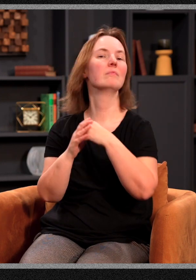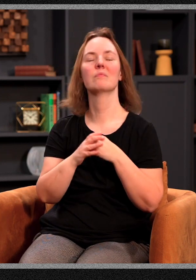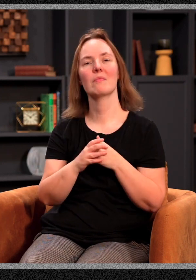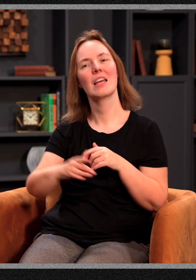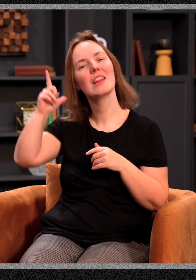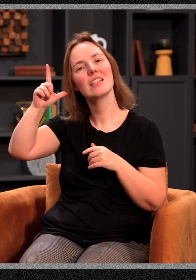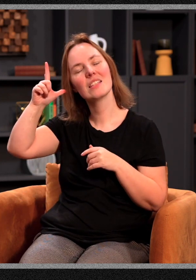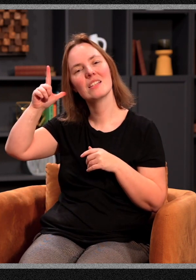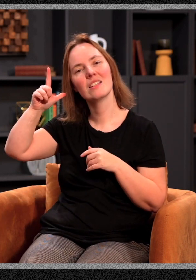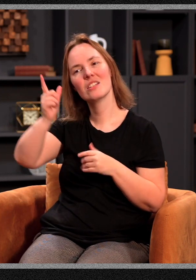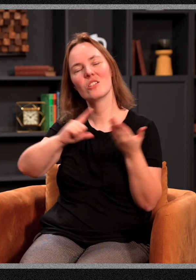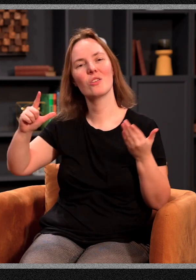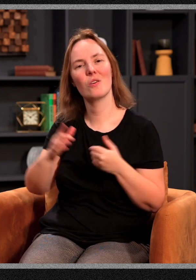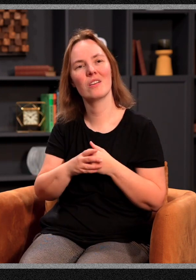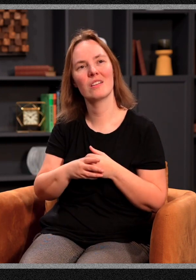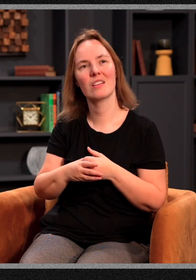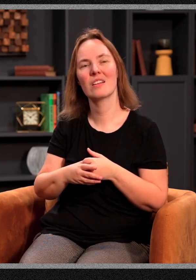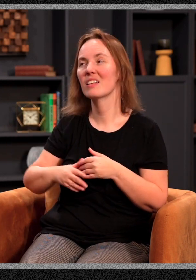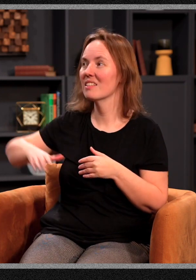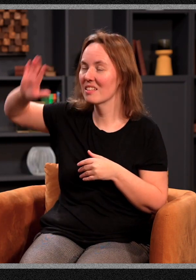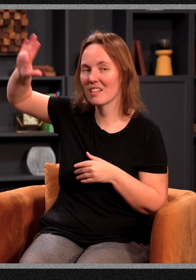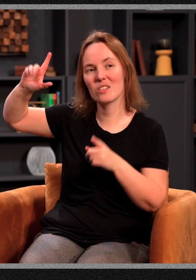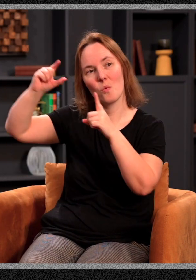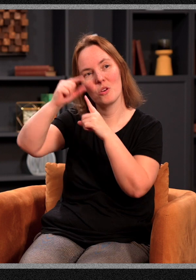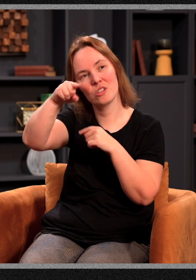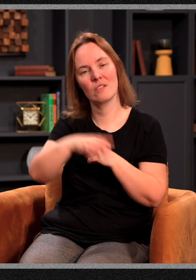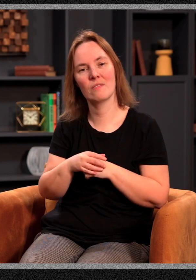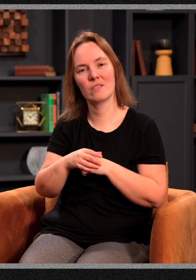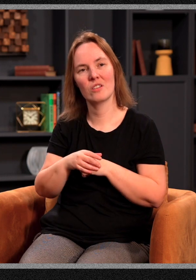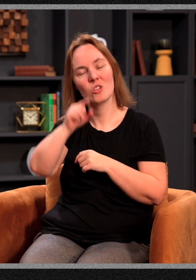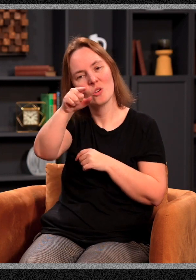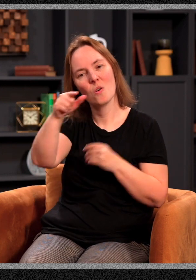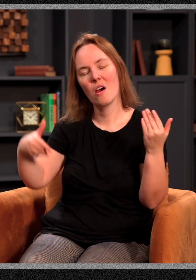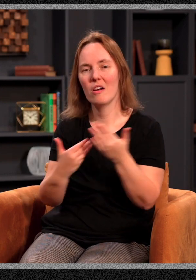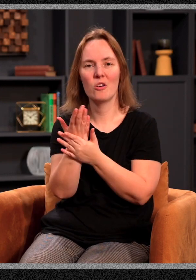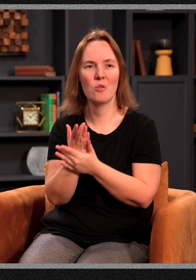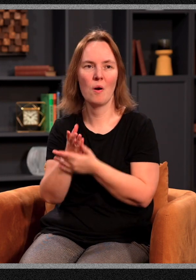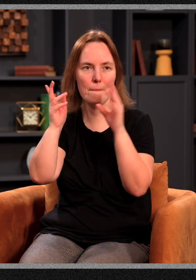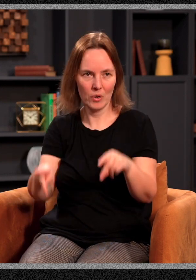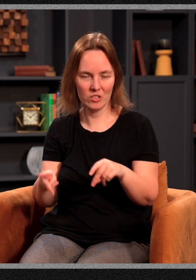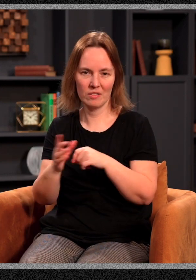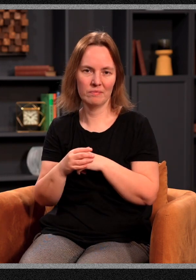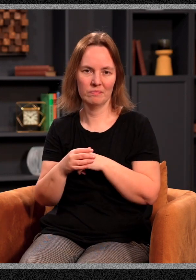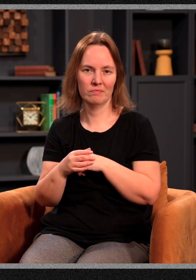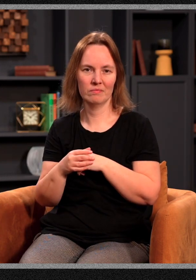down, listen to me, the Lord says, this is my word to you. You are a brand new person